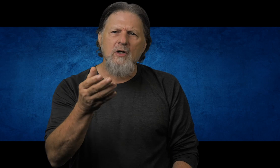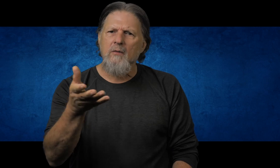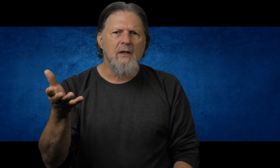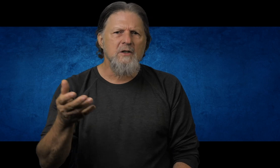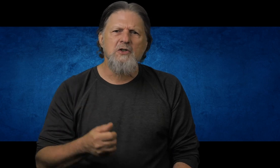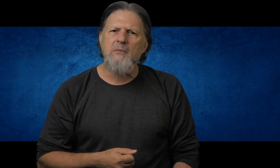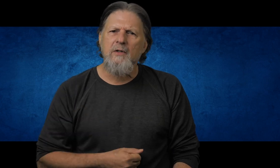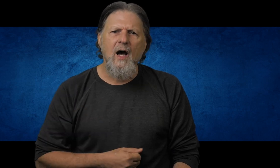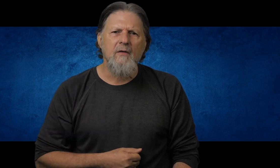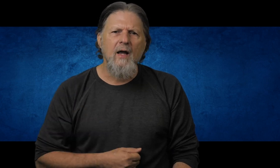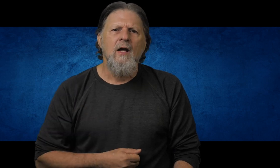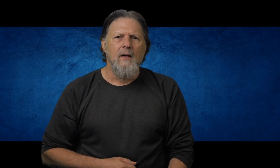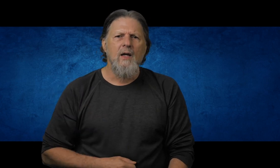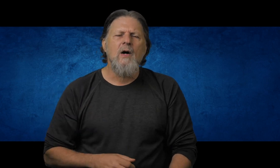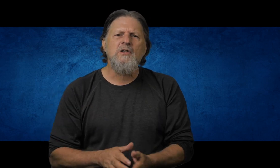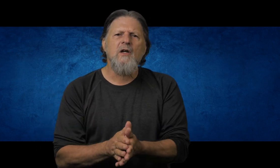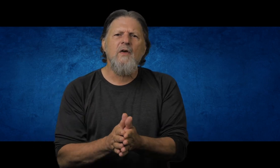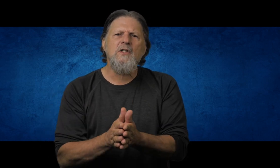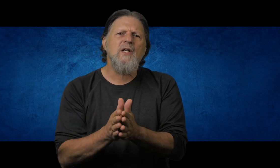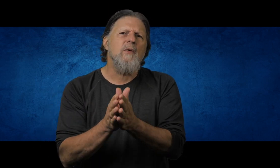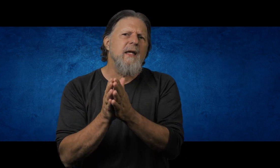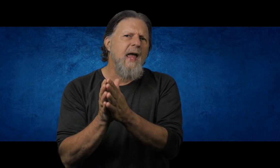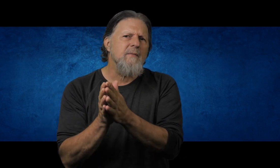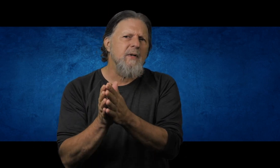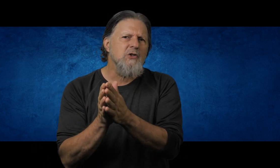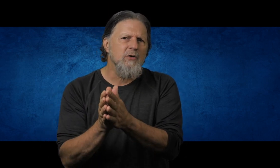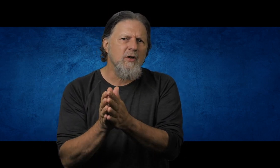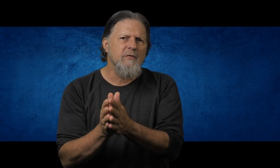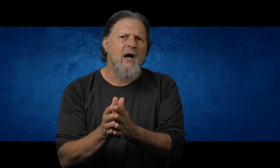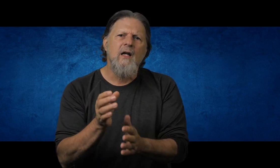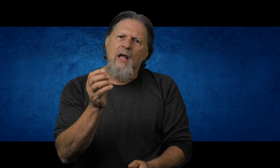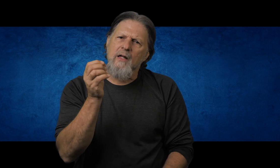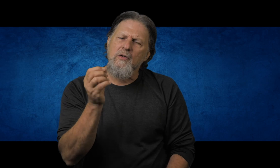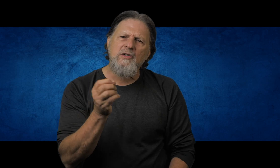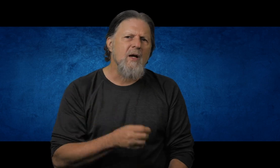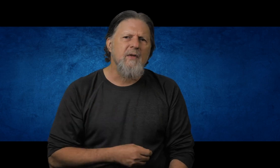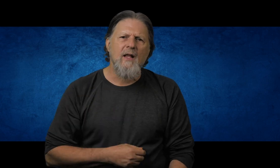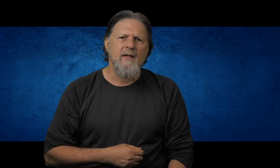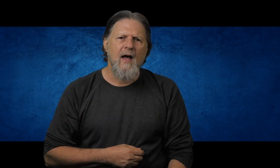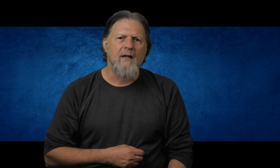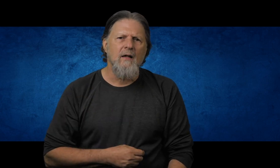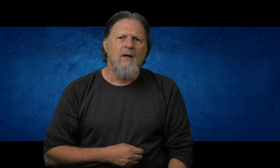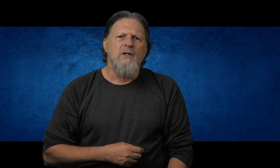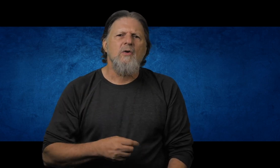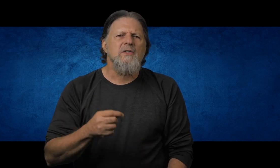our relationship with God, right? He wants to convince us that we can't be children of God and do something like that. So, it's